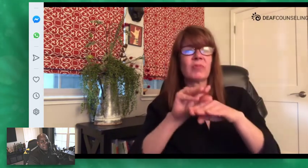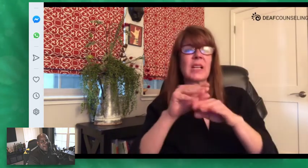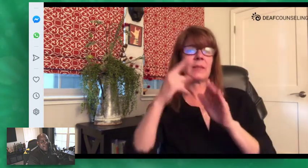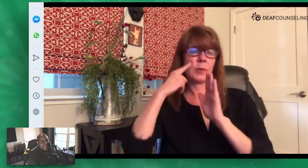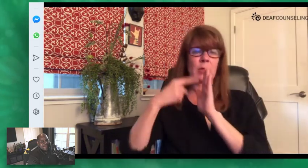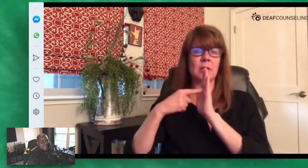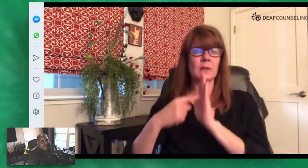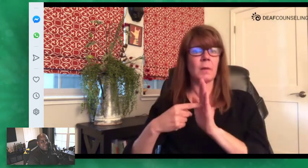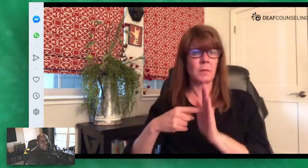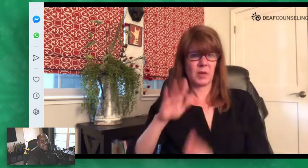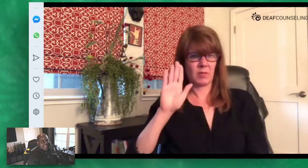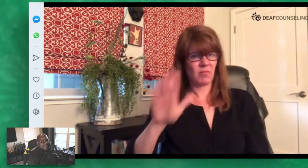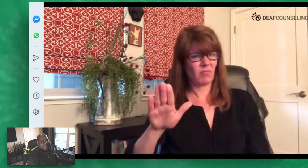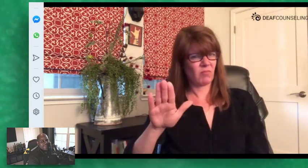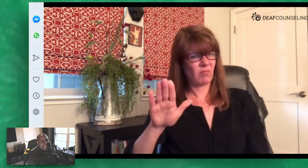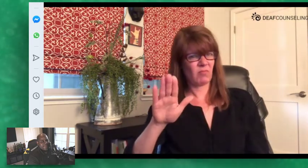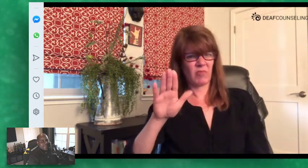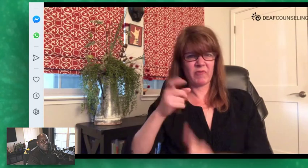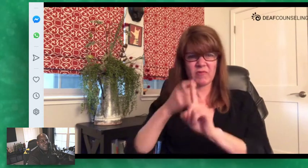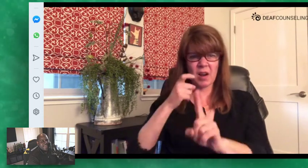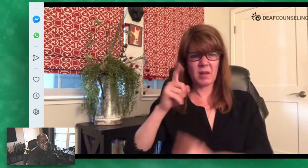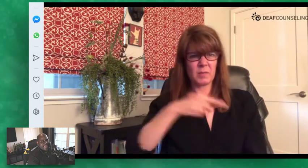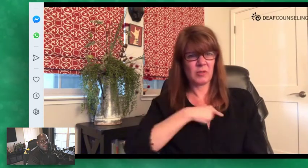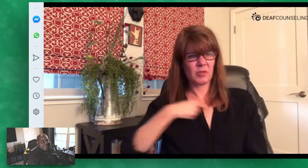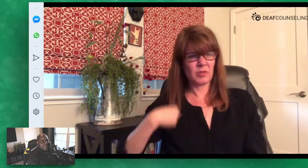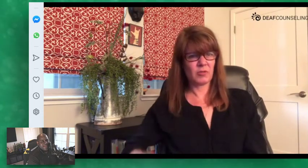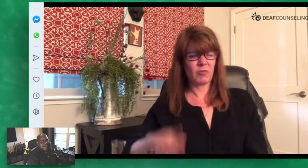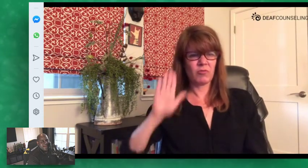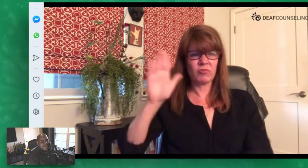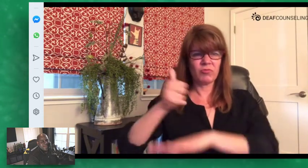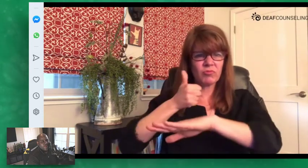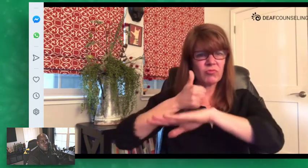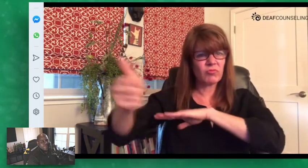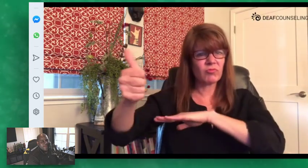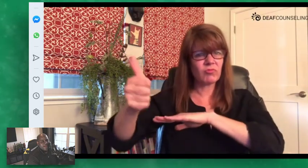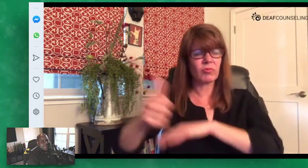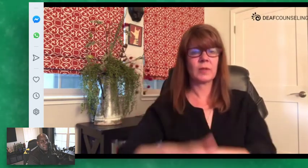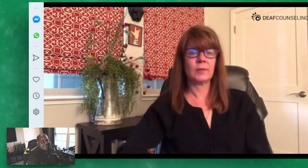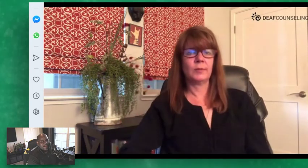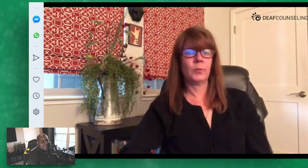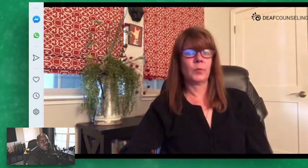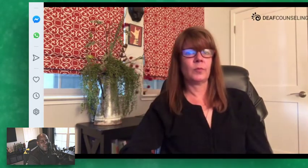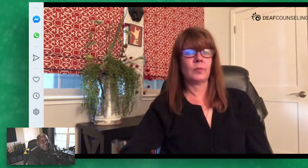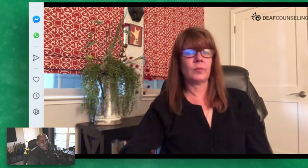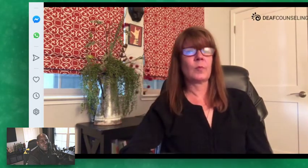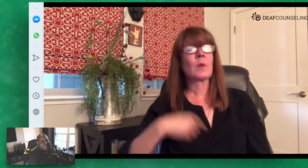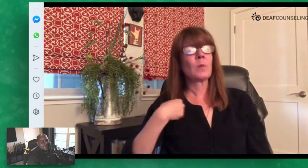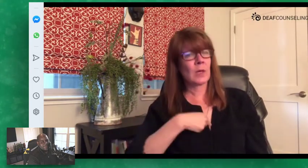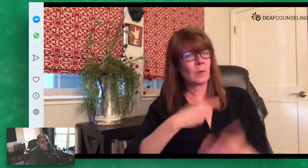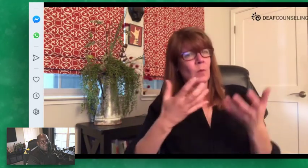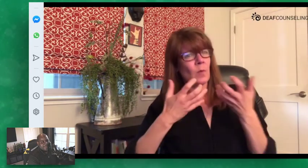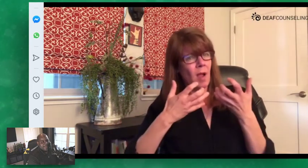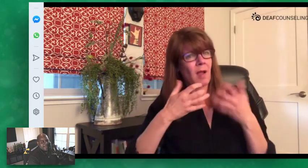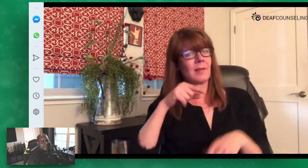comments that are belittling for example hey uh you're uh from china it's your fault uh